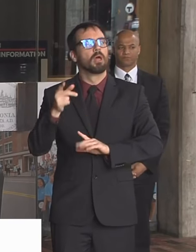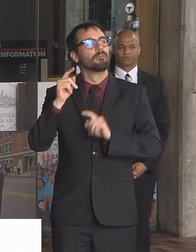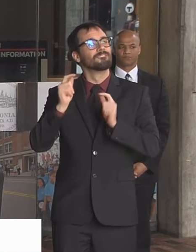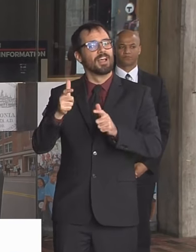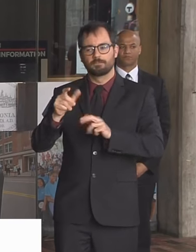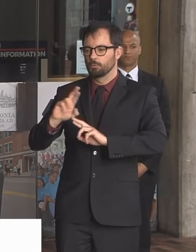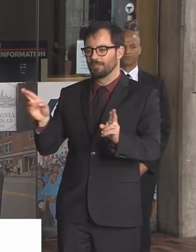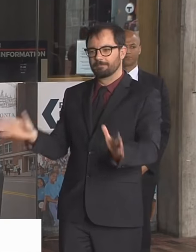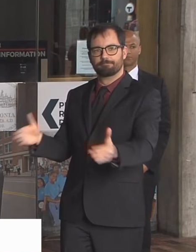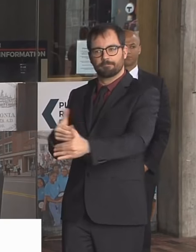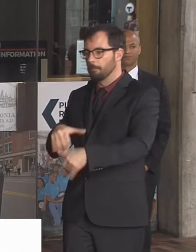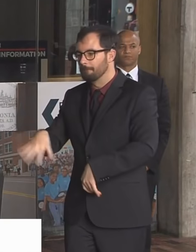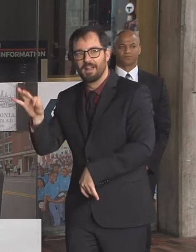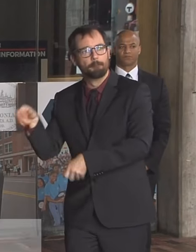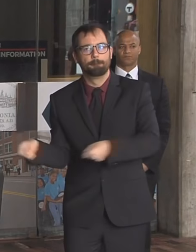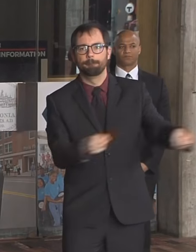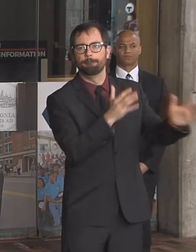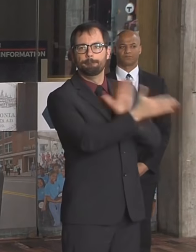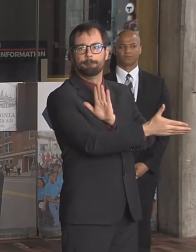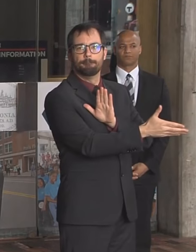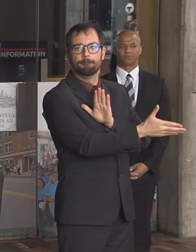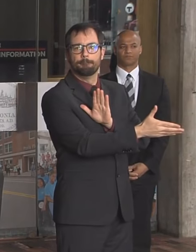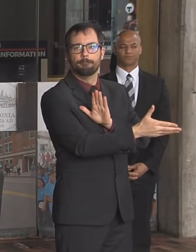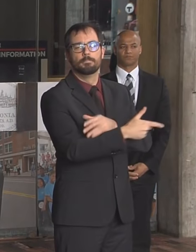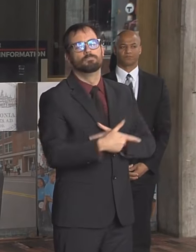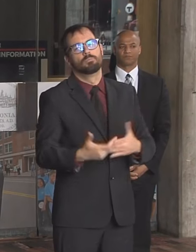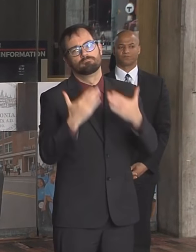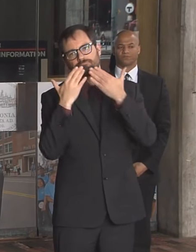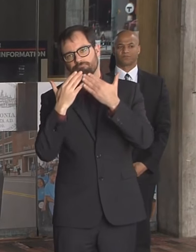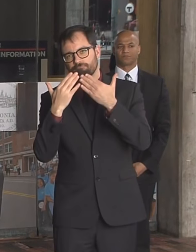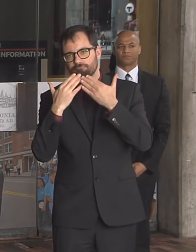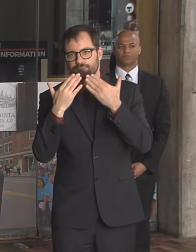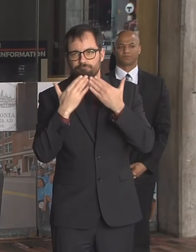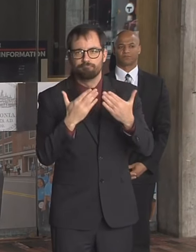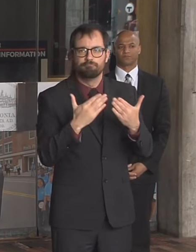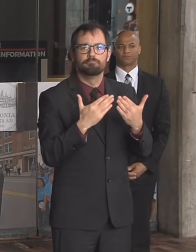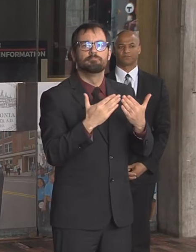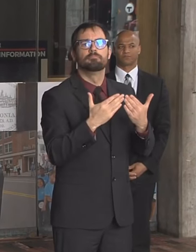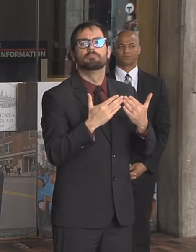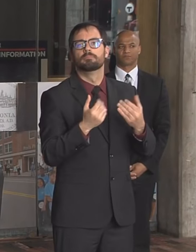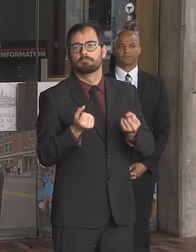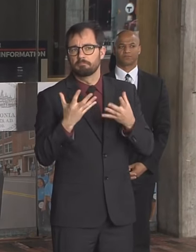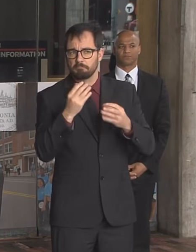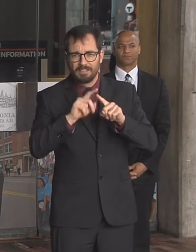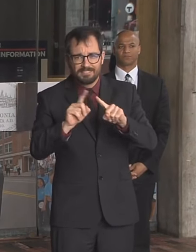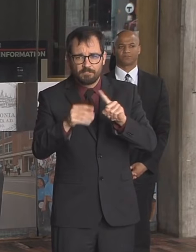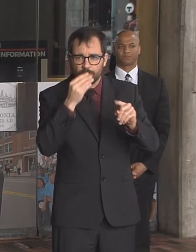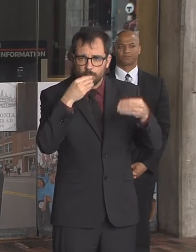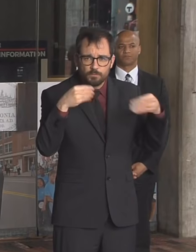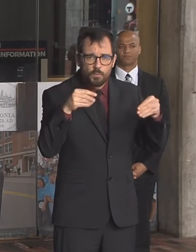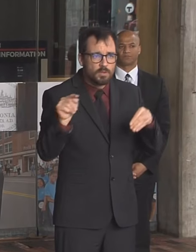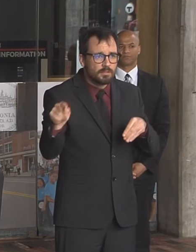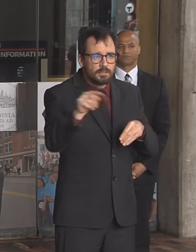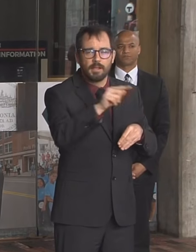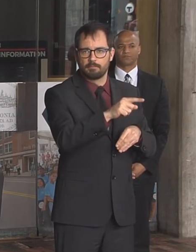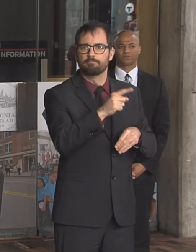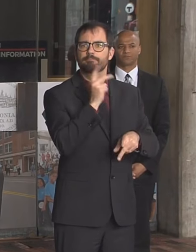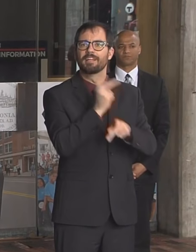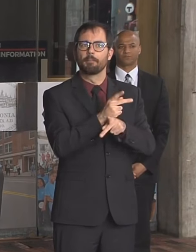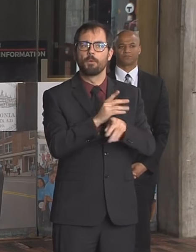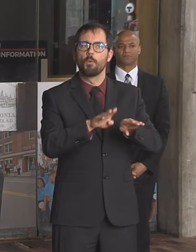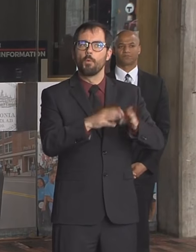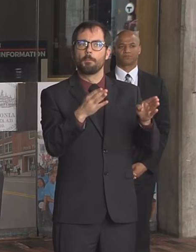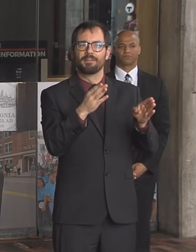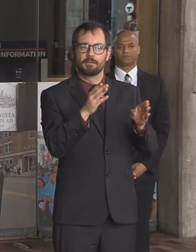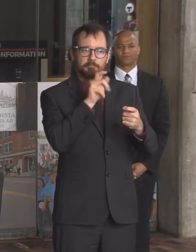thank the grocery stores, think there's six or seven now, too many to name, that have increased the hours in the morning for senior hours. I want to thank you for that. Many of your stations have